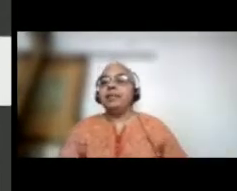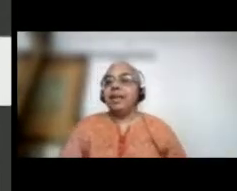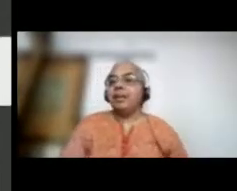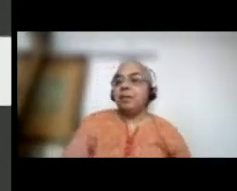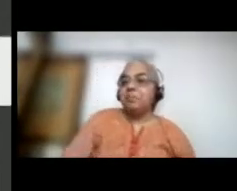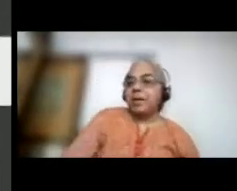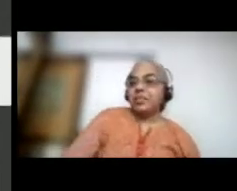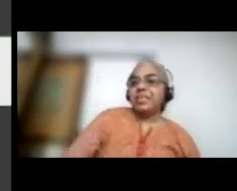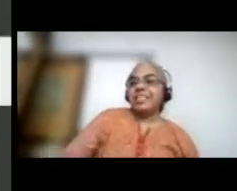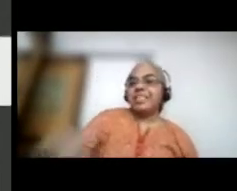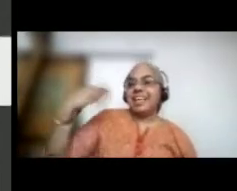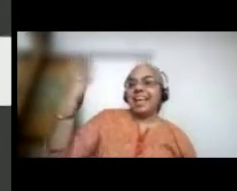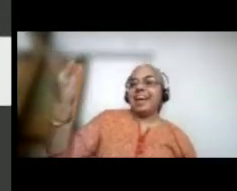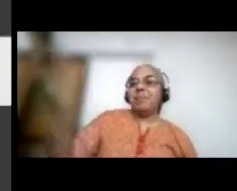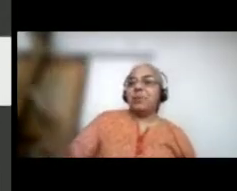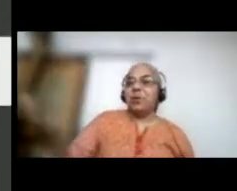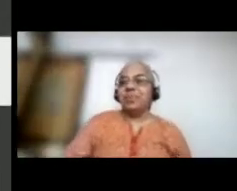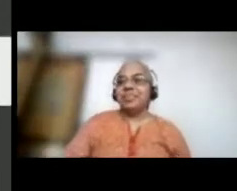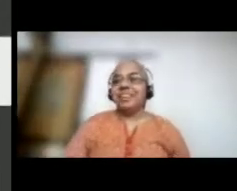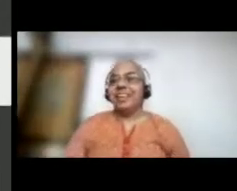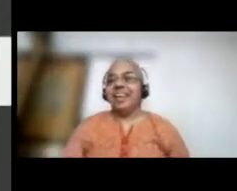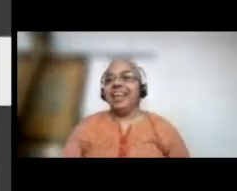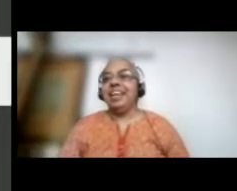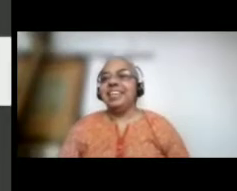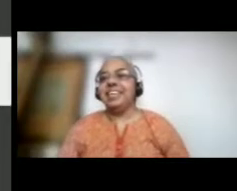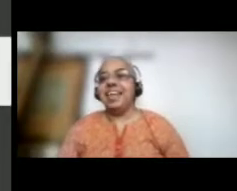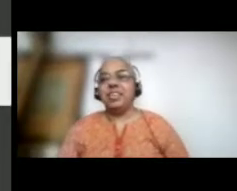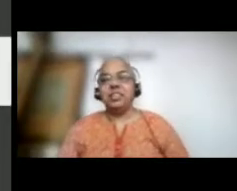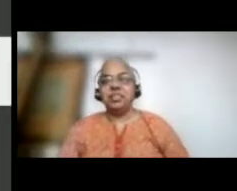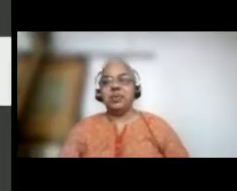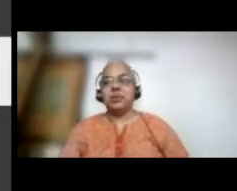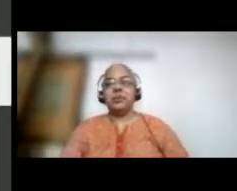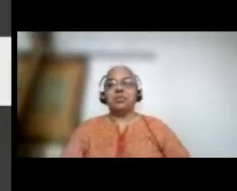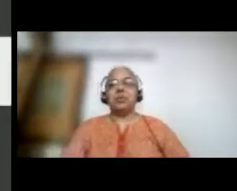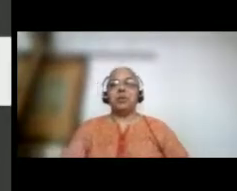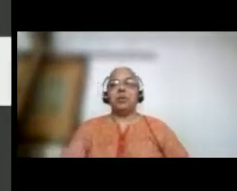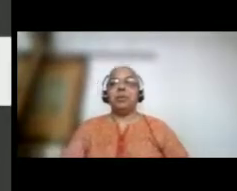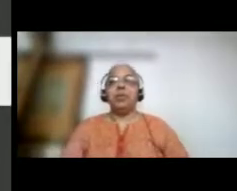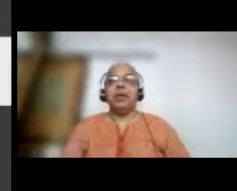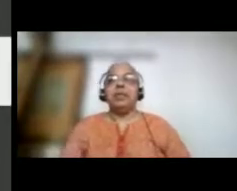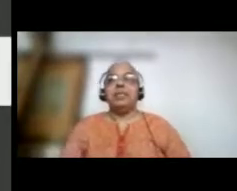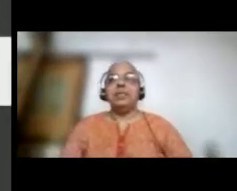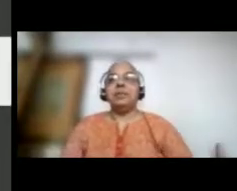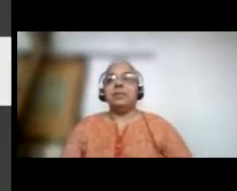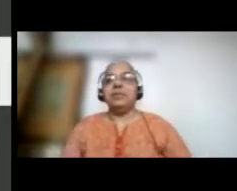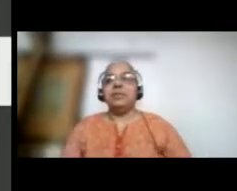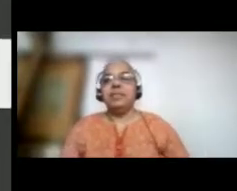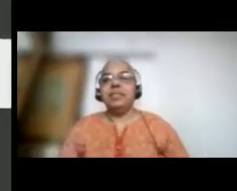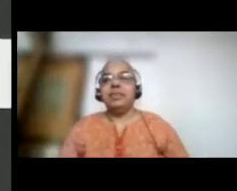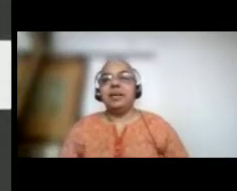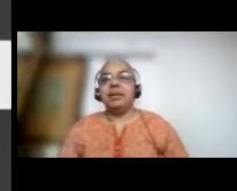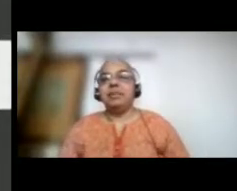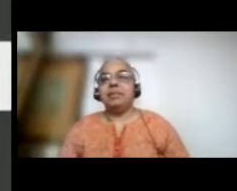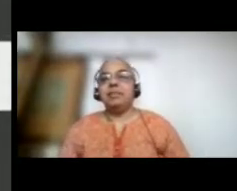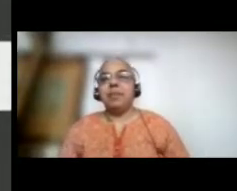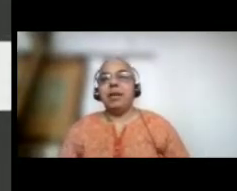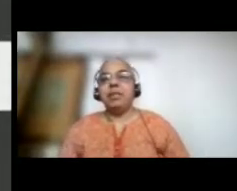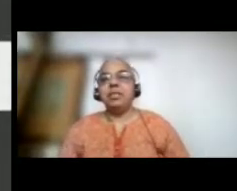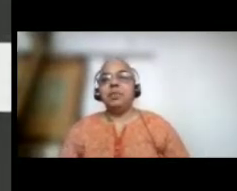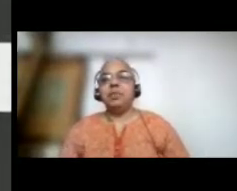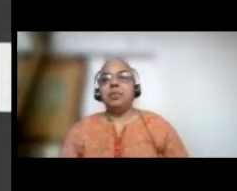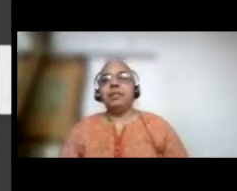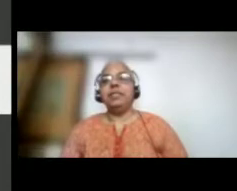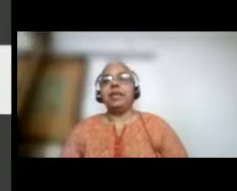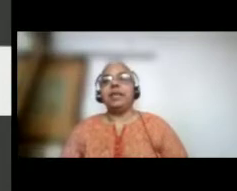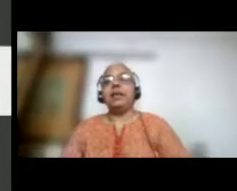more their compatriots abroad, in international schools abroad. So, these are the